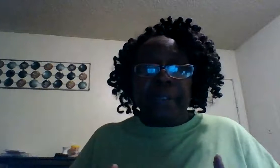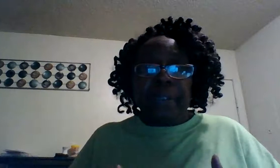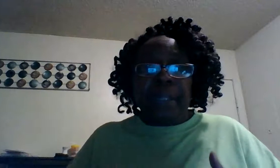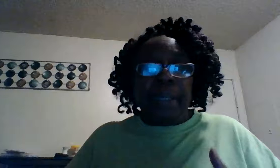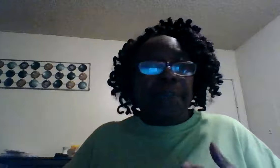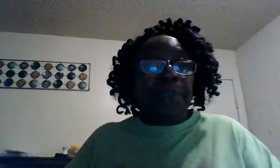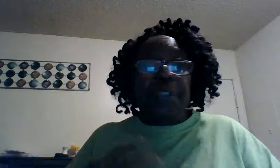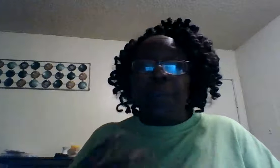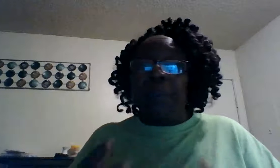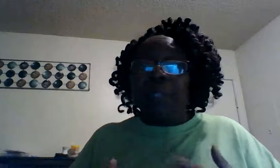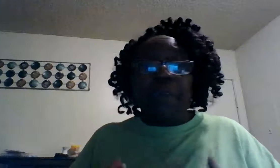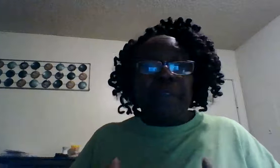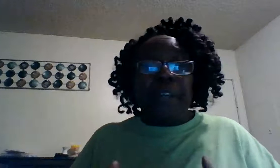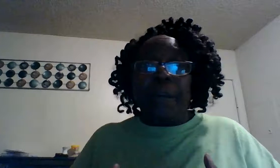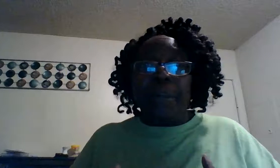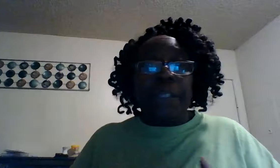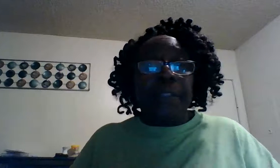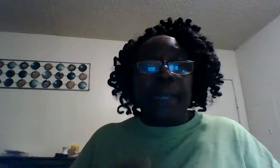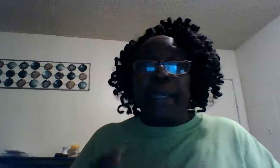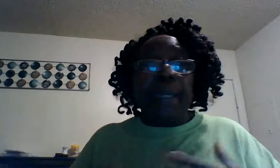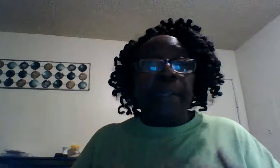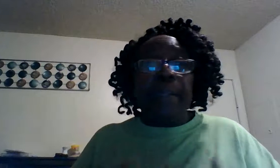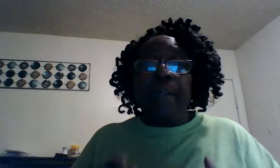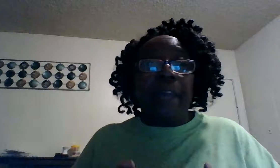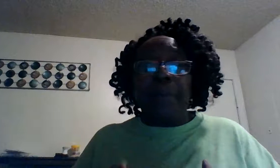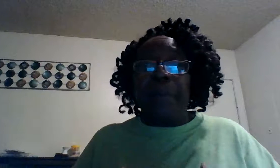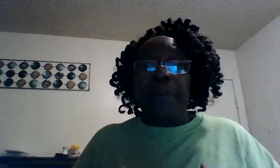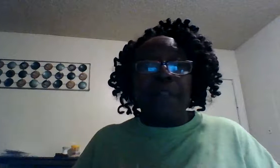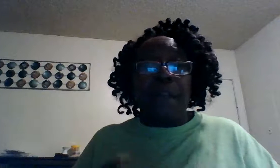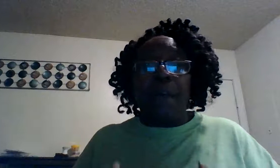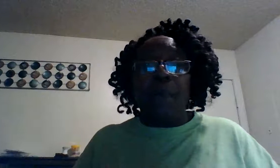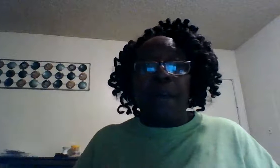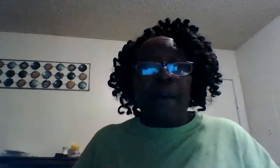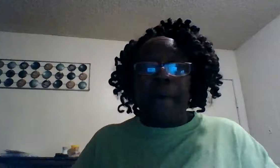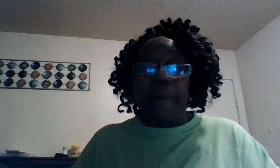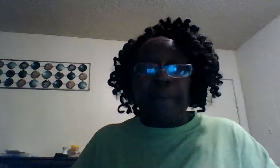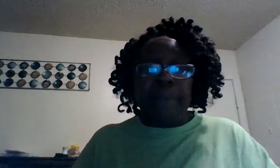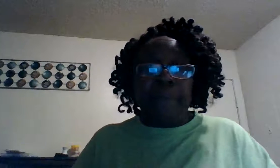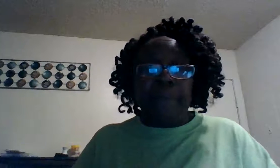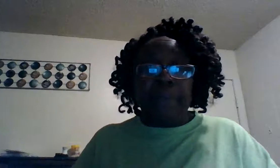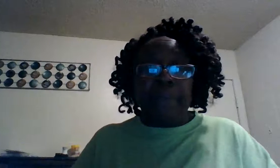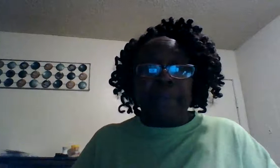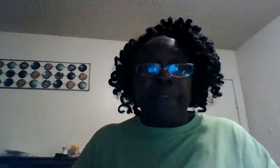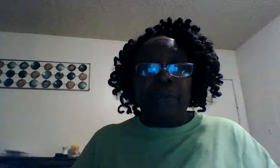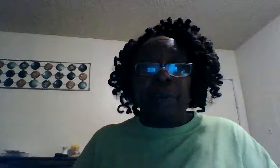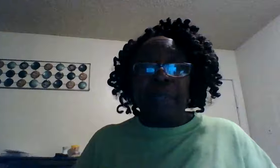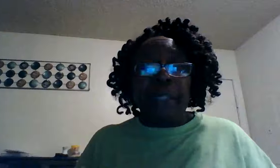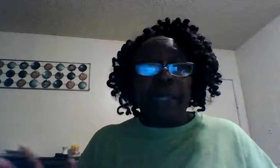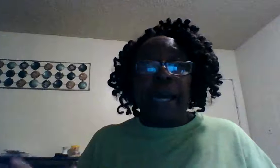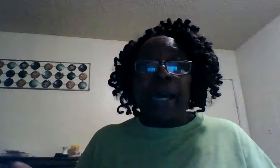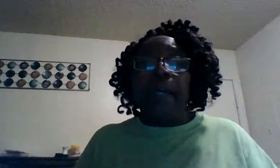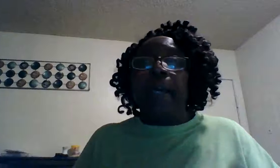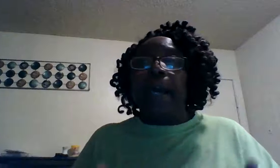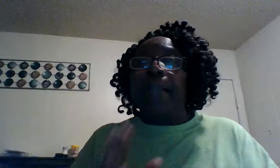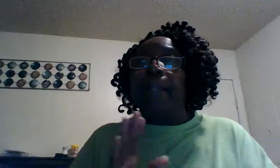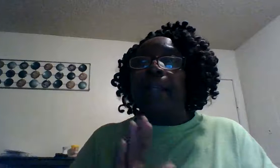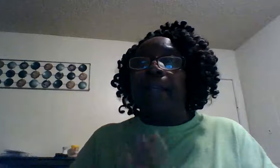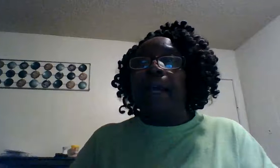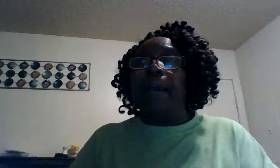and put your love there because I can't love that person on my own Lord be to God I thank God